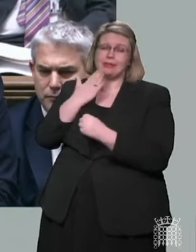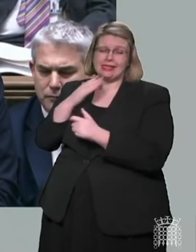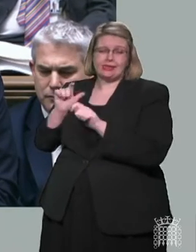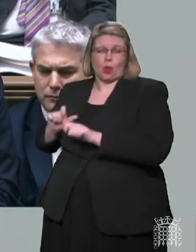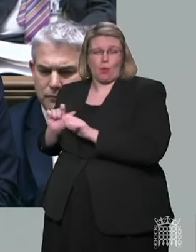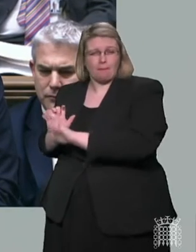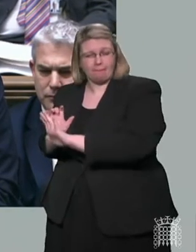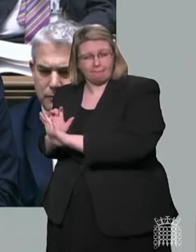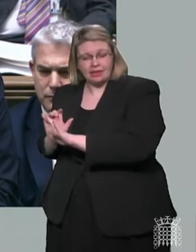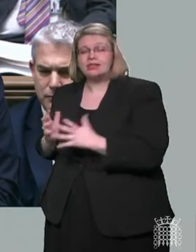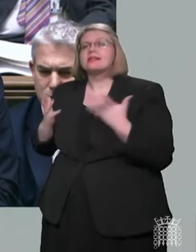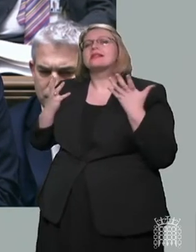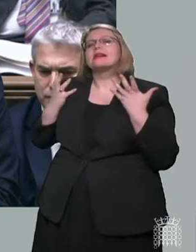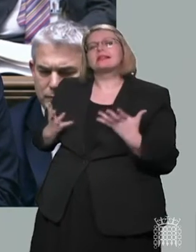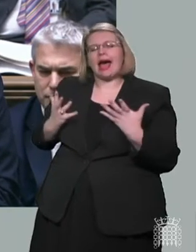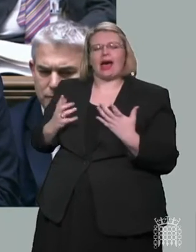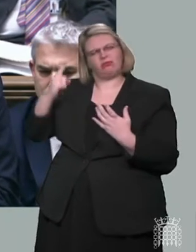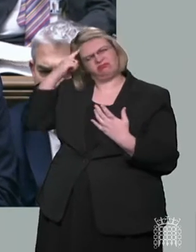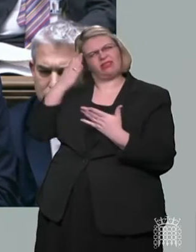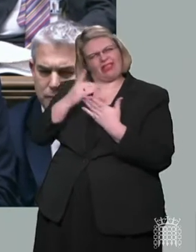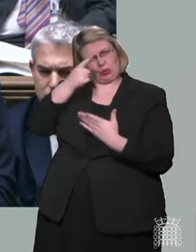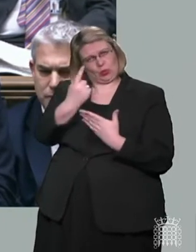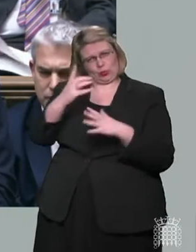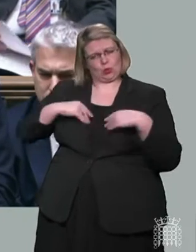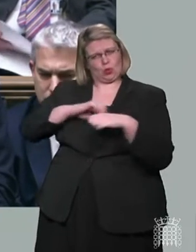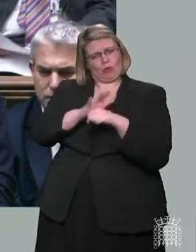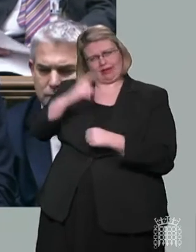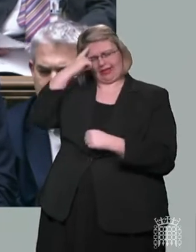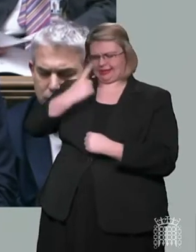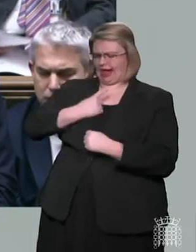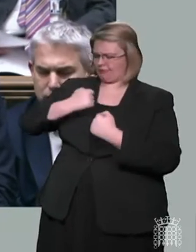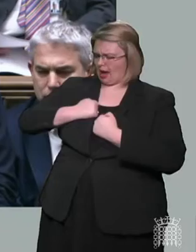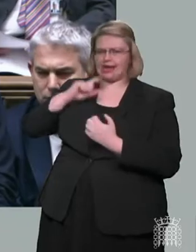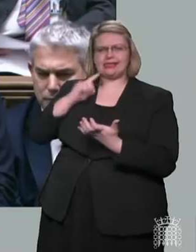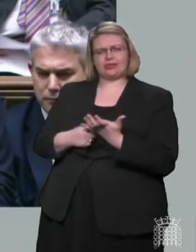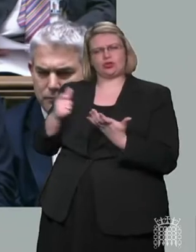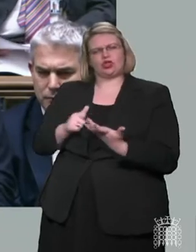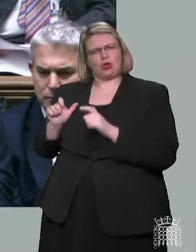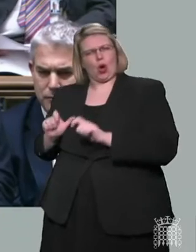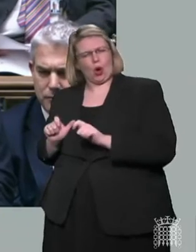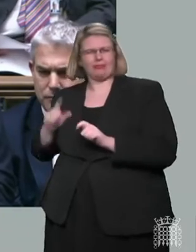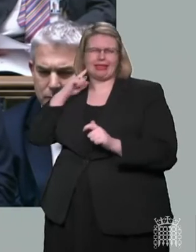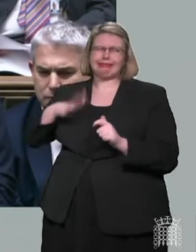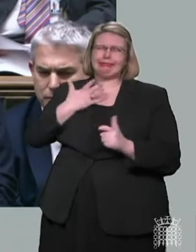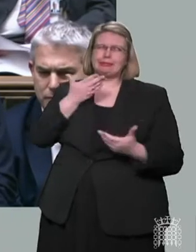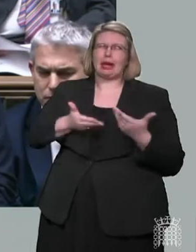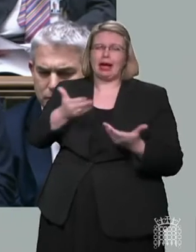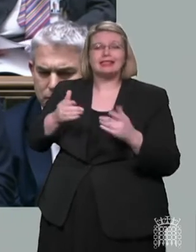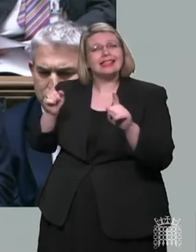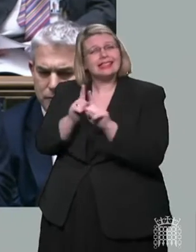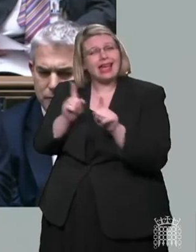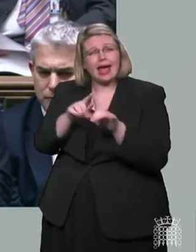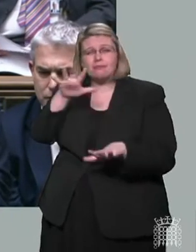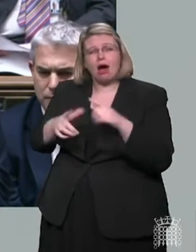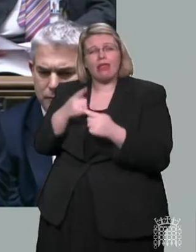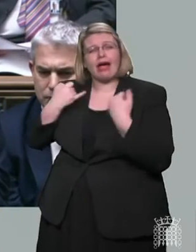to exercise personal responsibility. Just as we encourage people who may have flu to